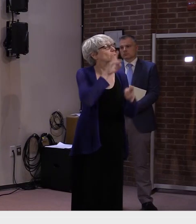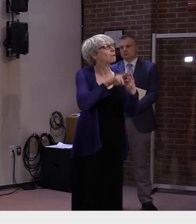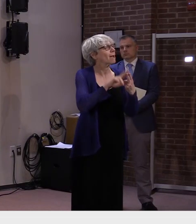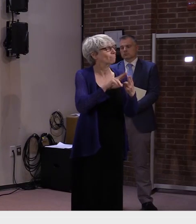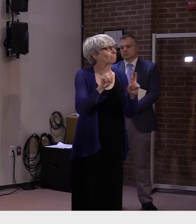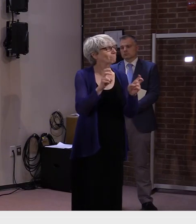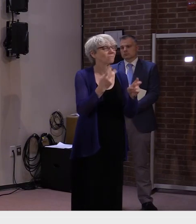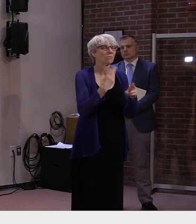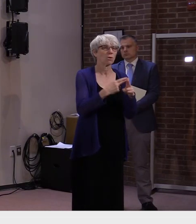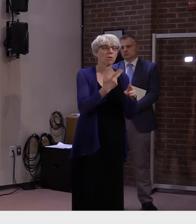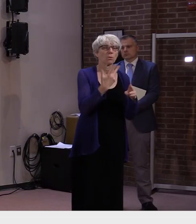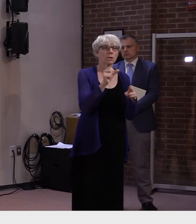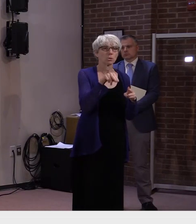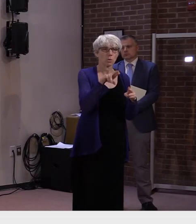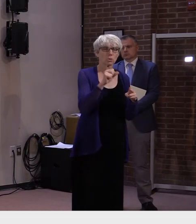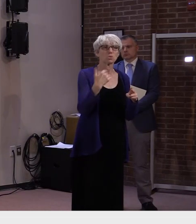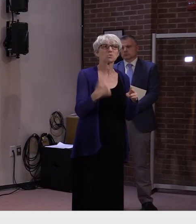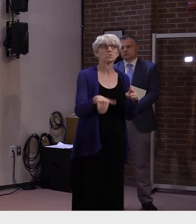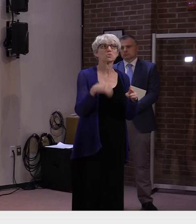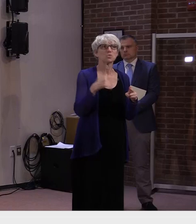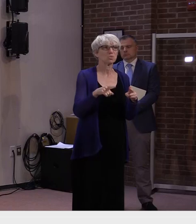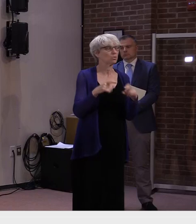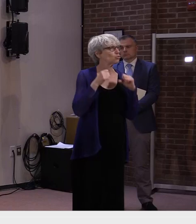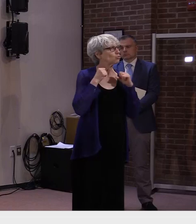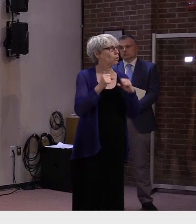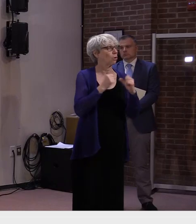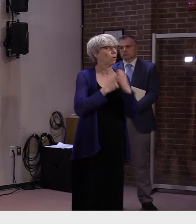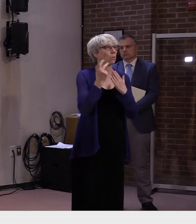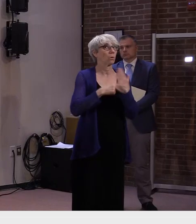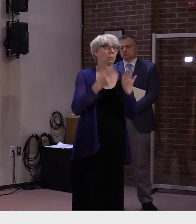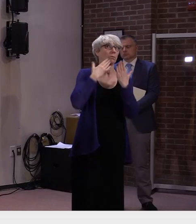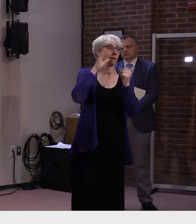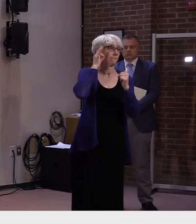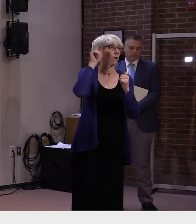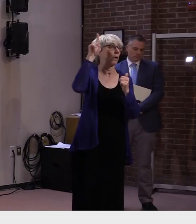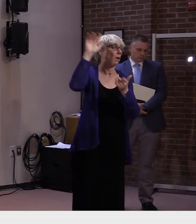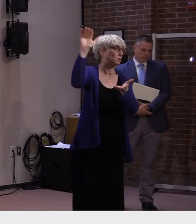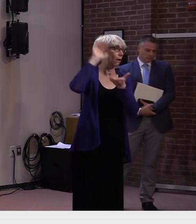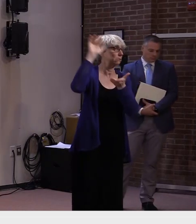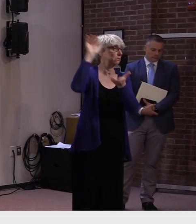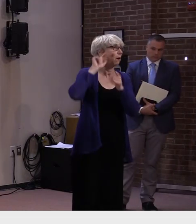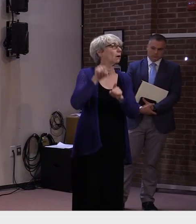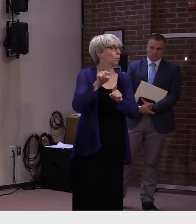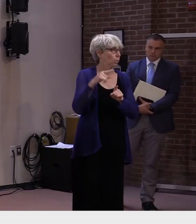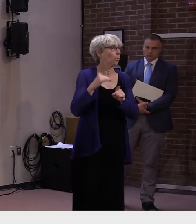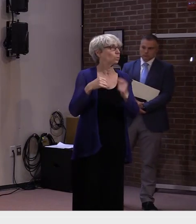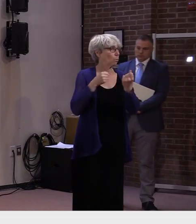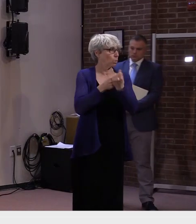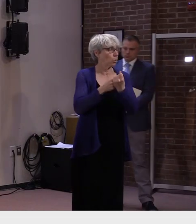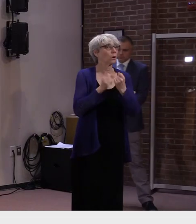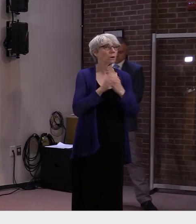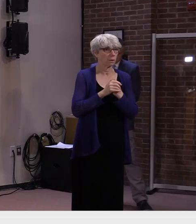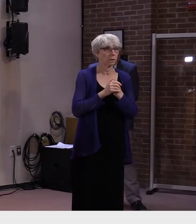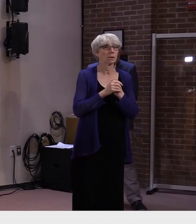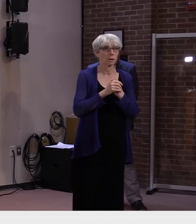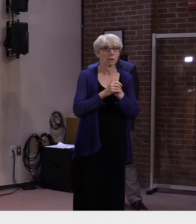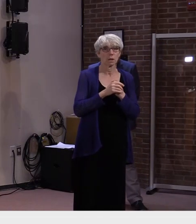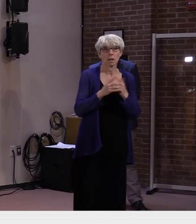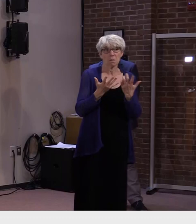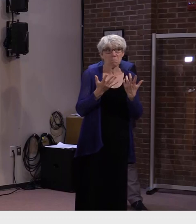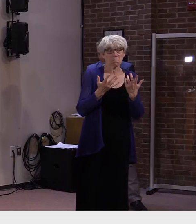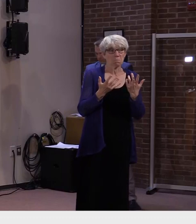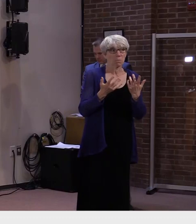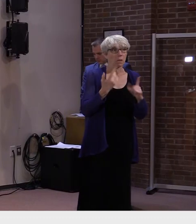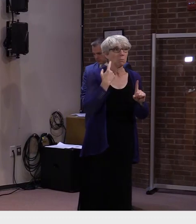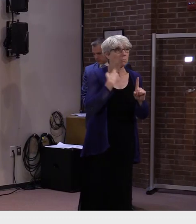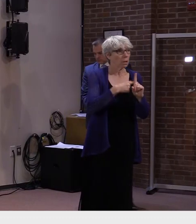enormous capacity in that program thanks to the federal government and thanks to what